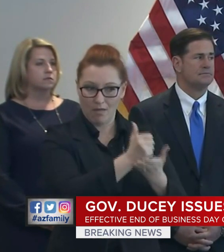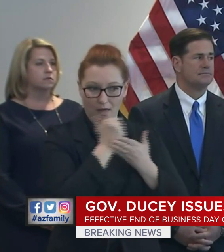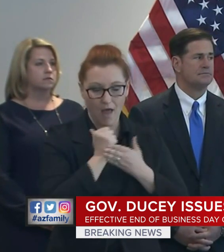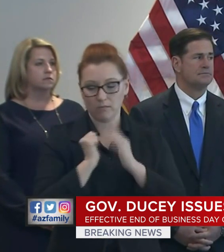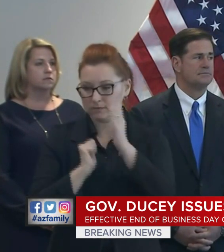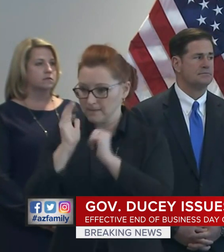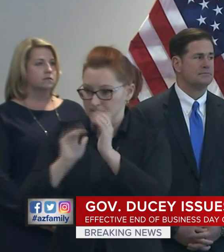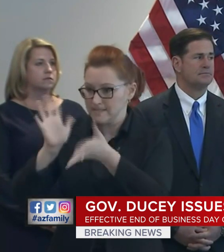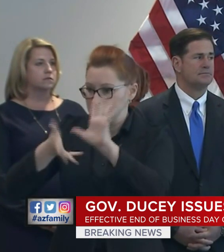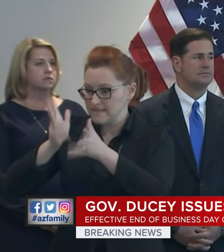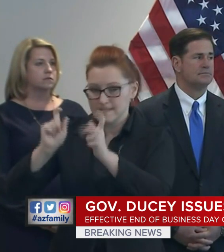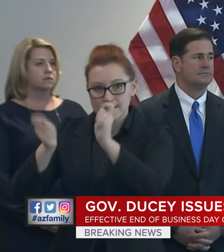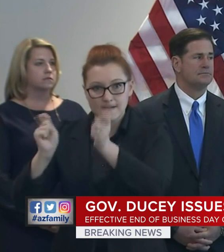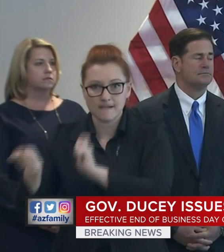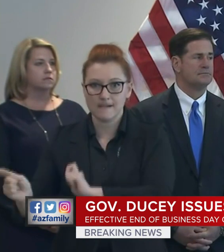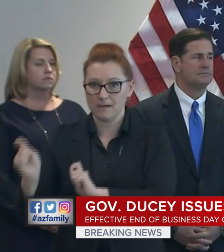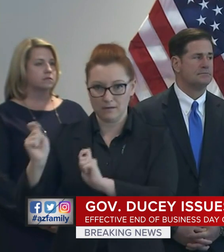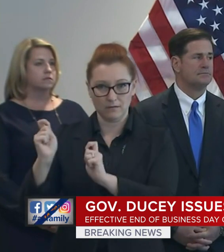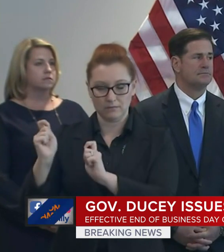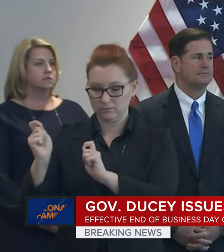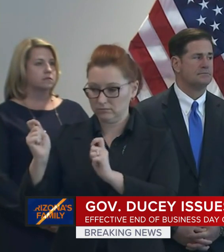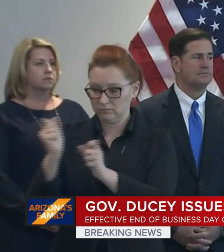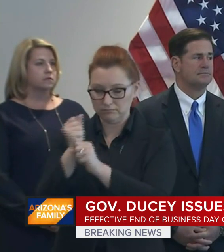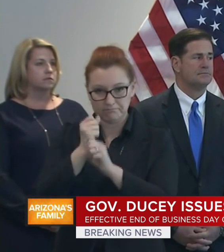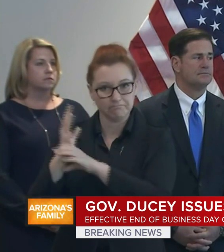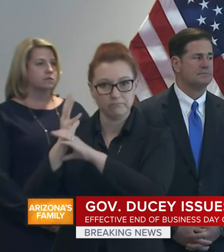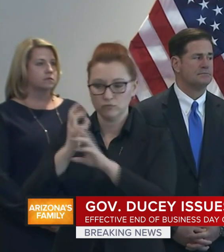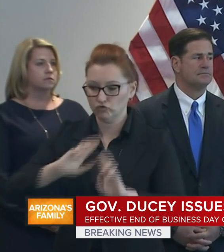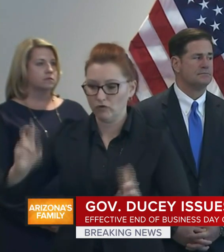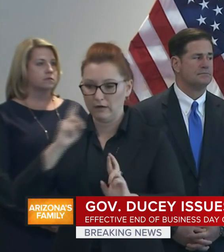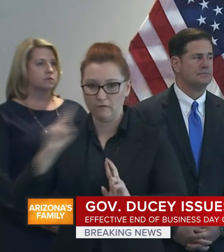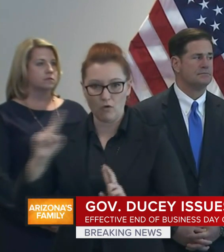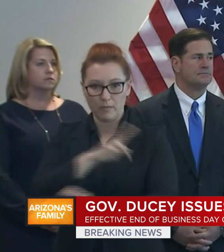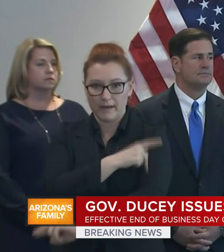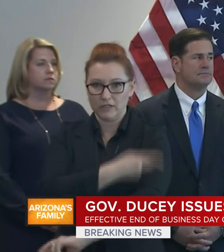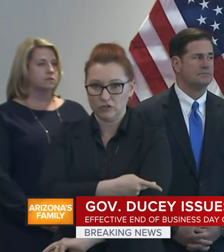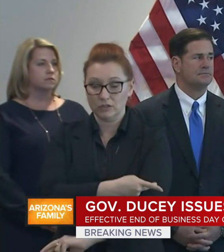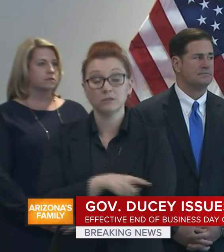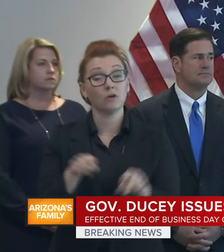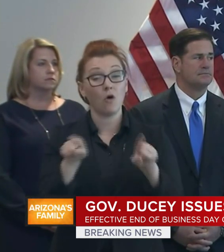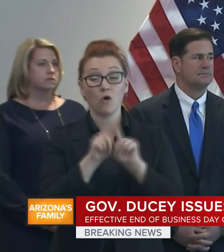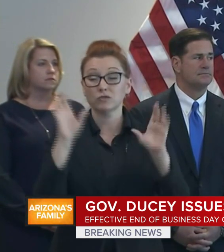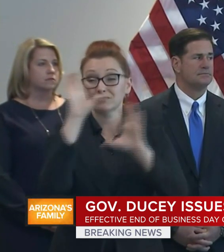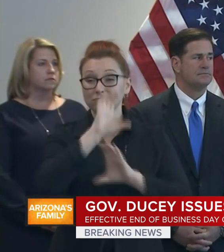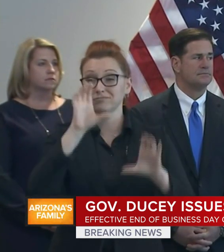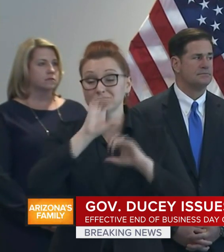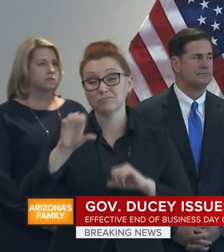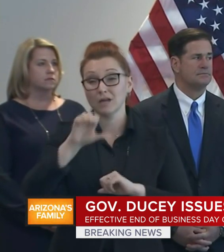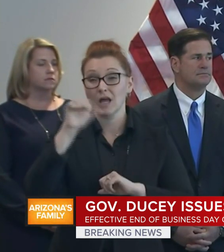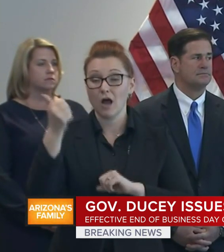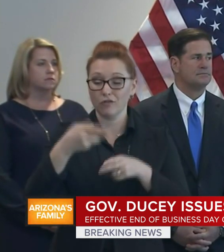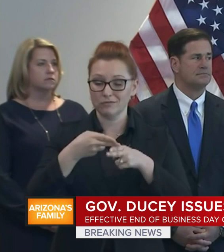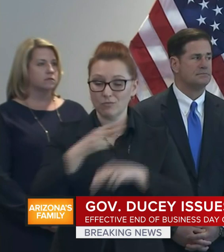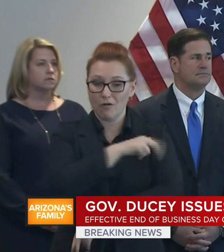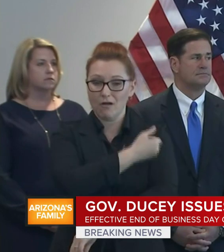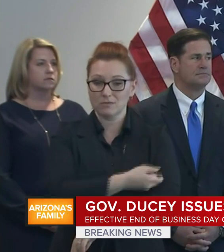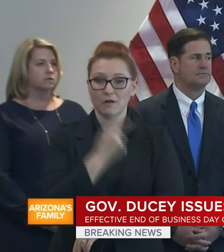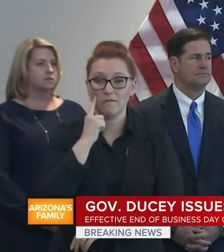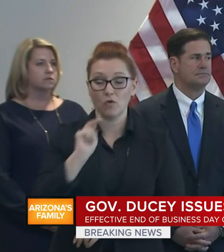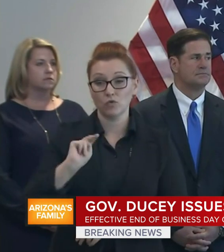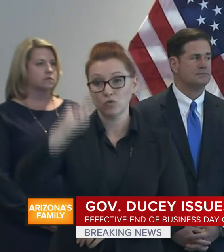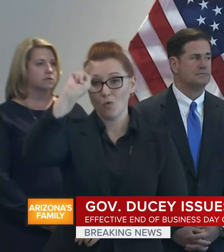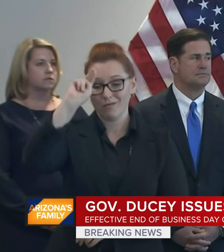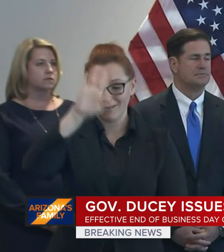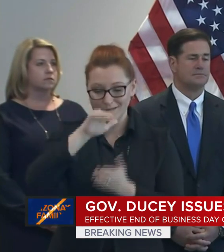pivoting, as Dr. Christ mentioned, to look at low-acuity sites in northern, central, and southern Arizona